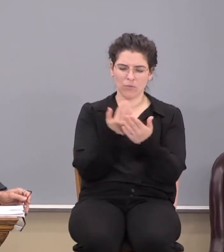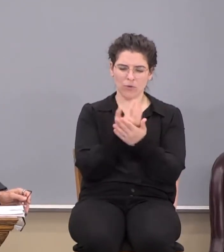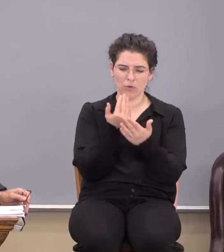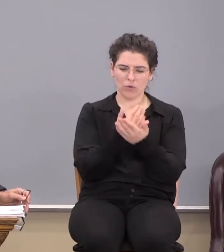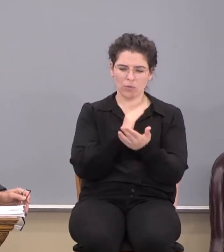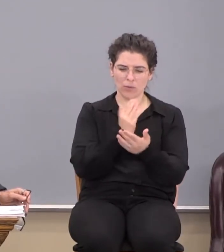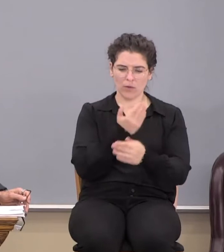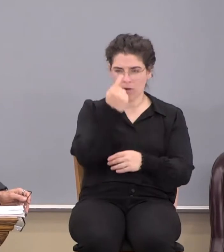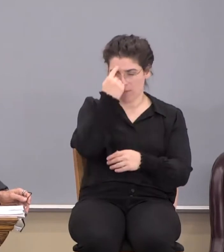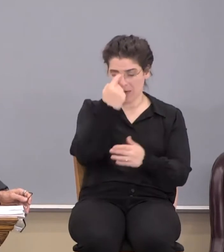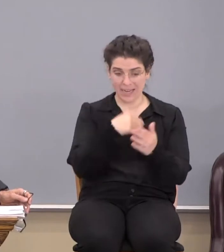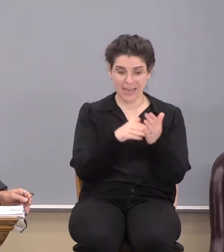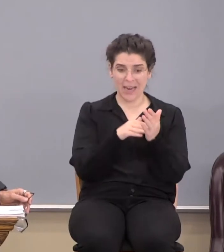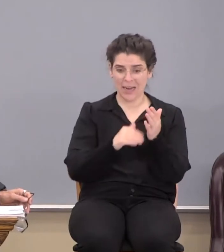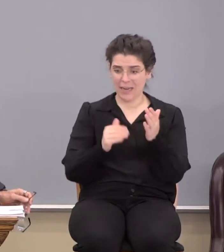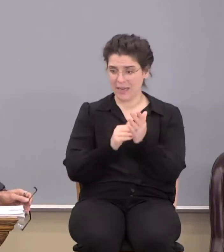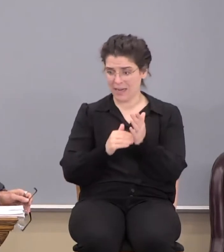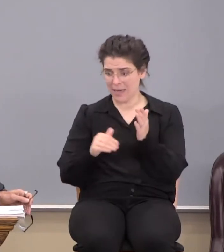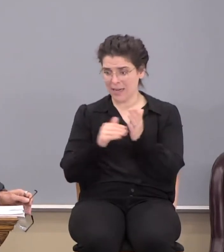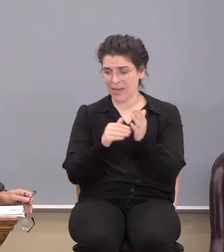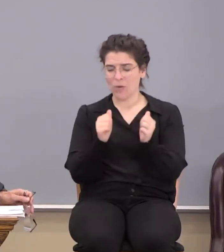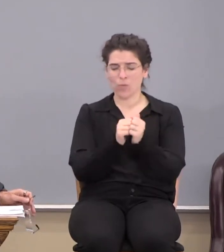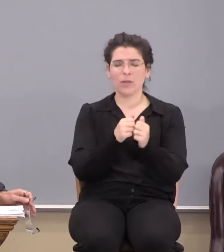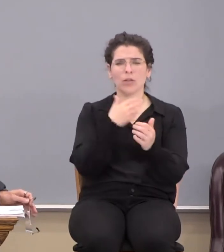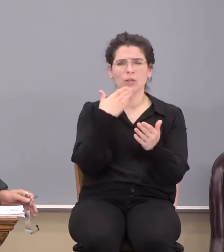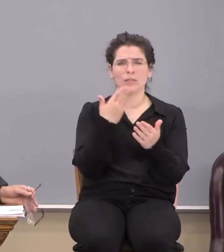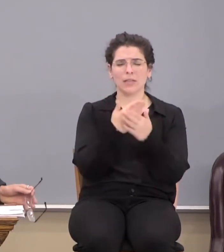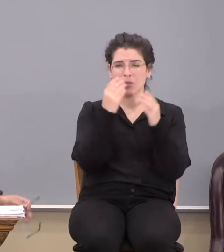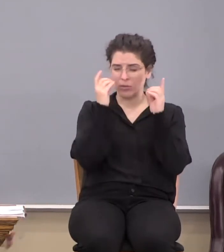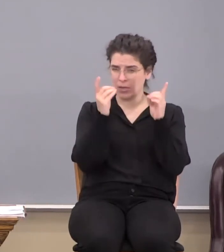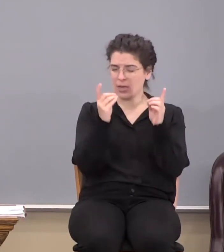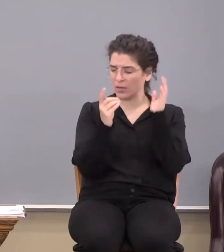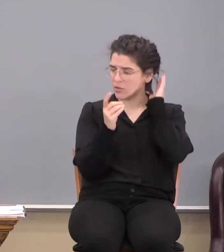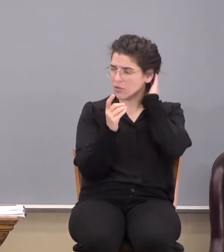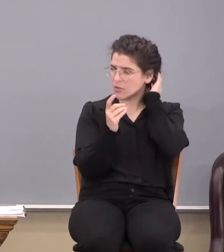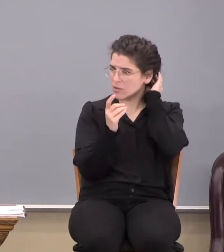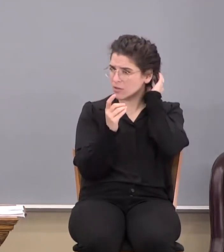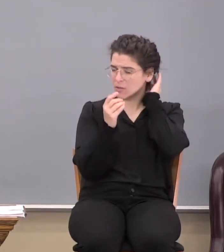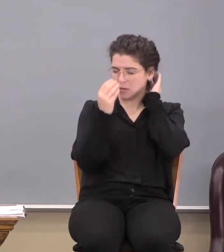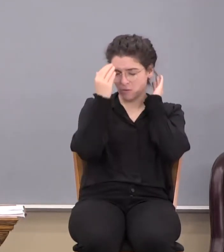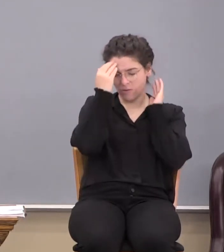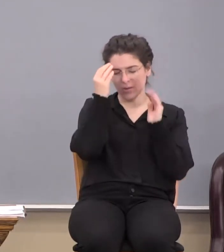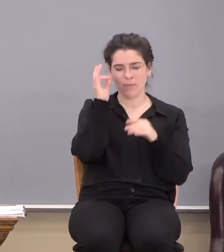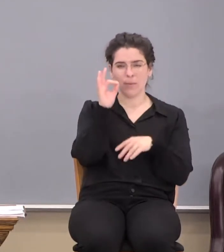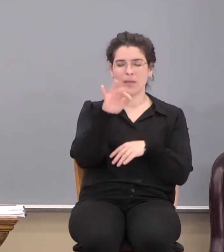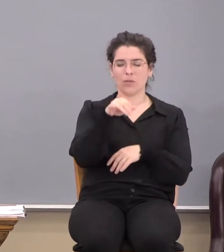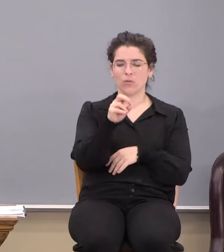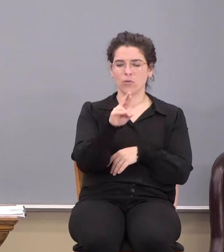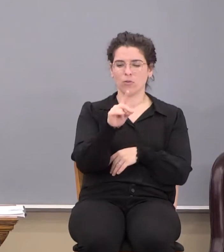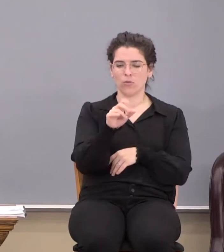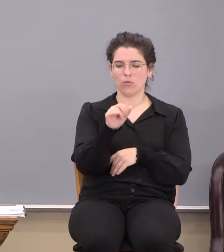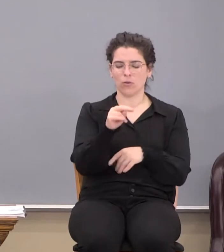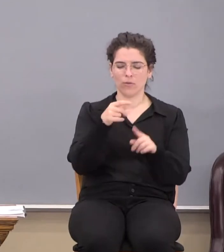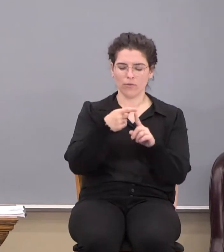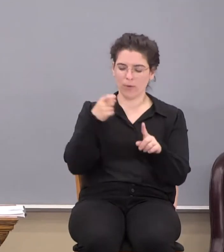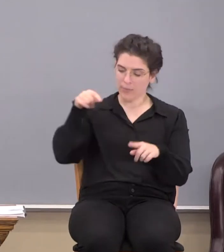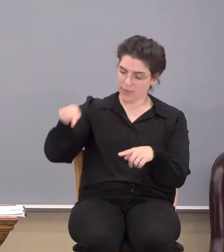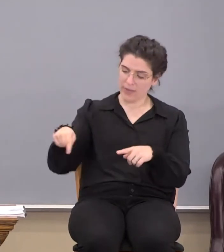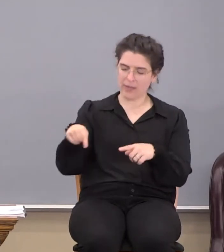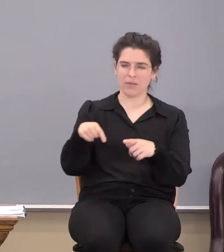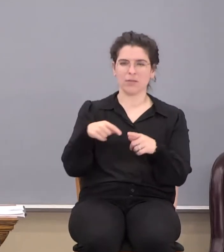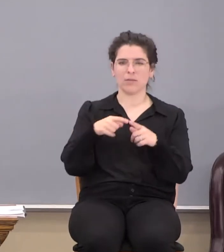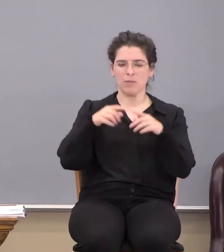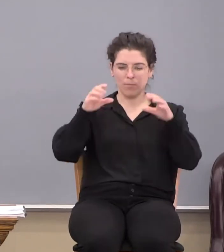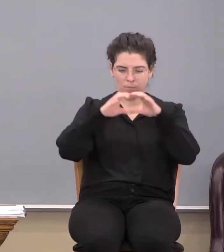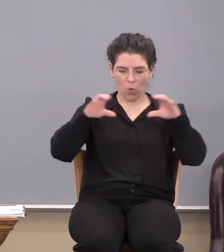our mind again and again with sound doctrine. You think Pastor Jordan here from this pulpit and the various men that preach from this pulpit and